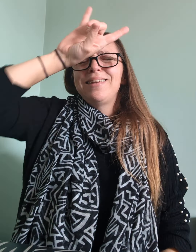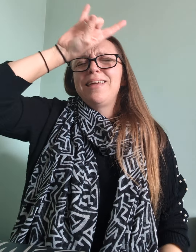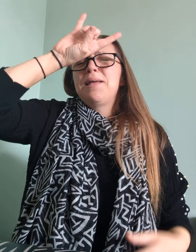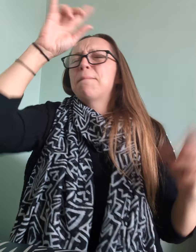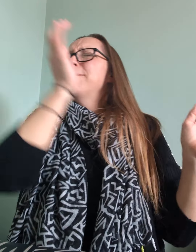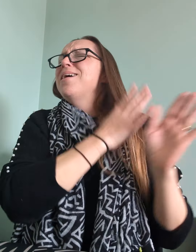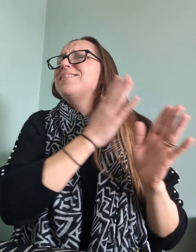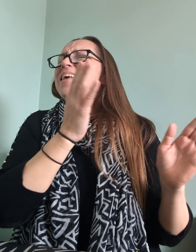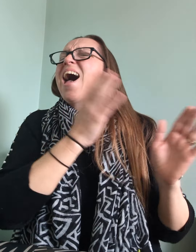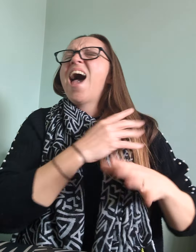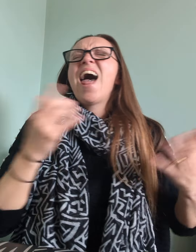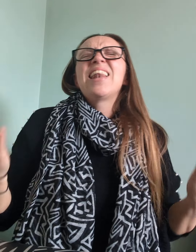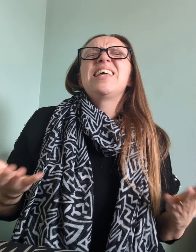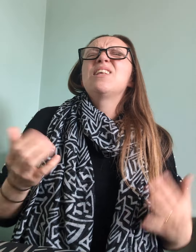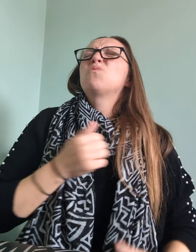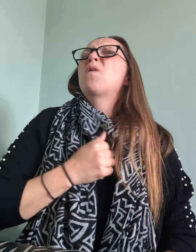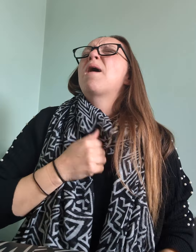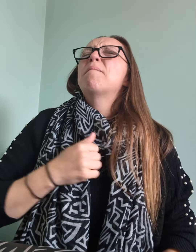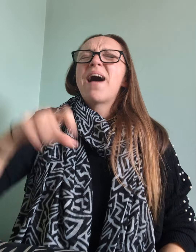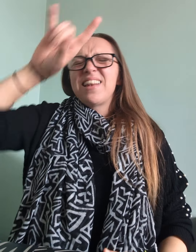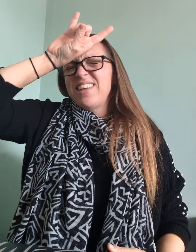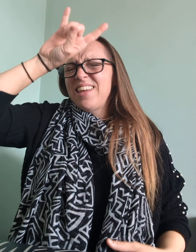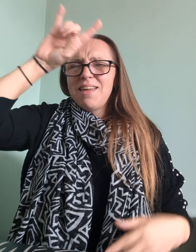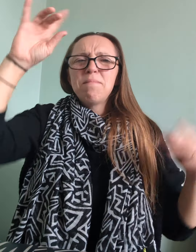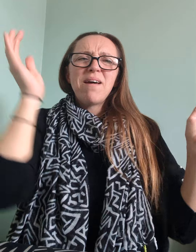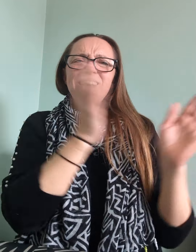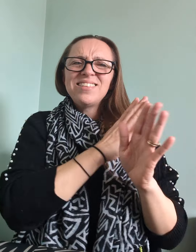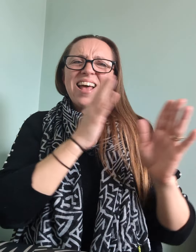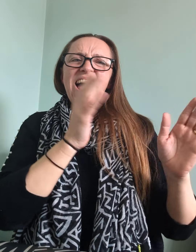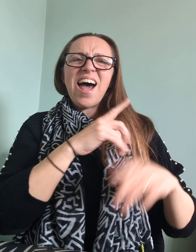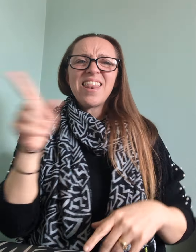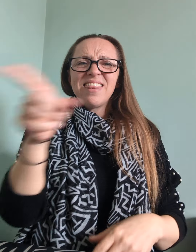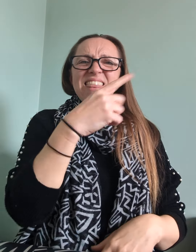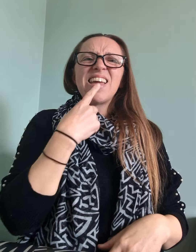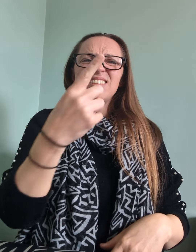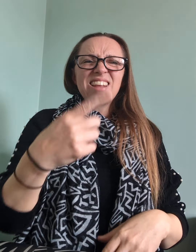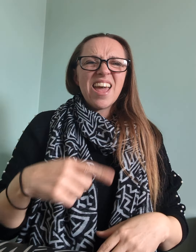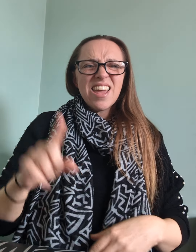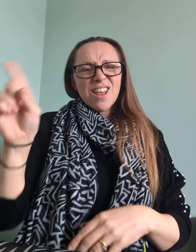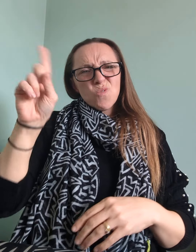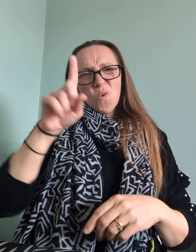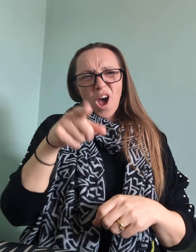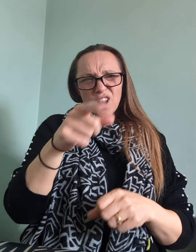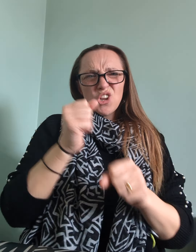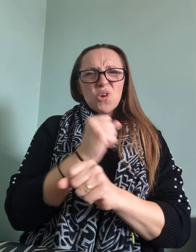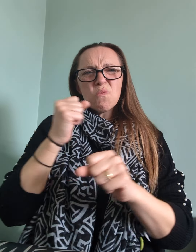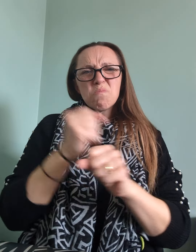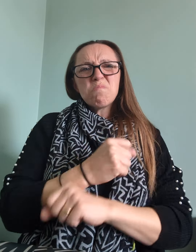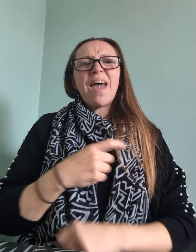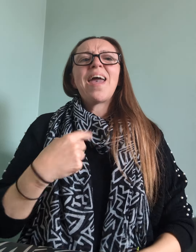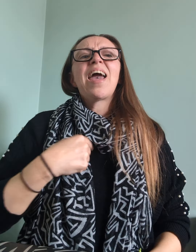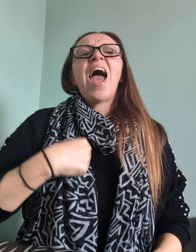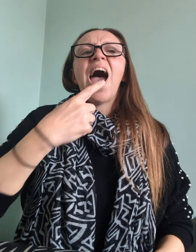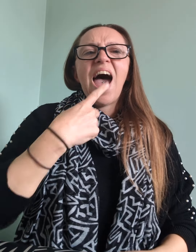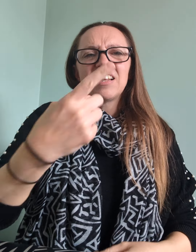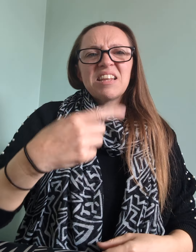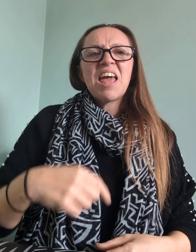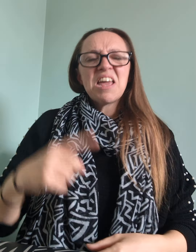demons hide, it's where my demons hide They say it's what you hide, I say